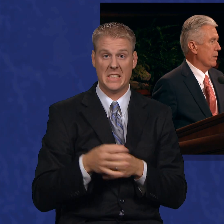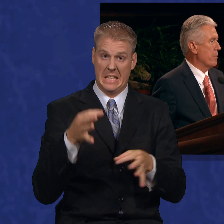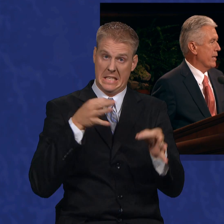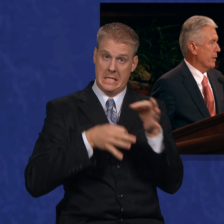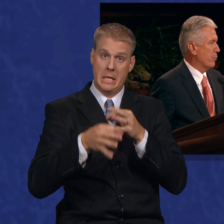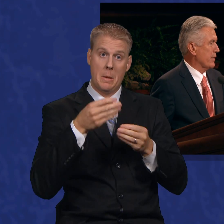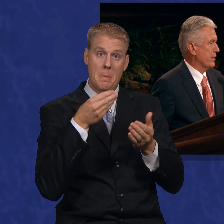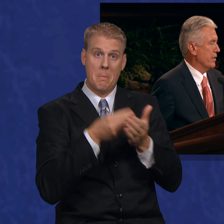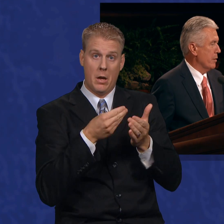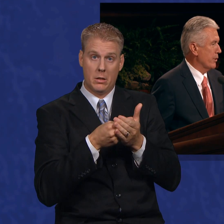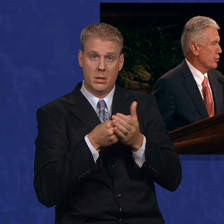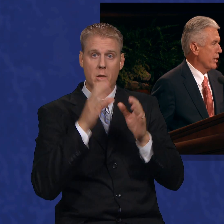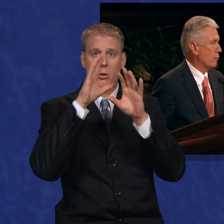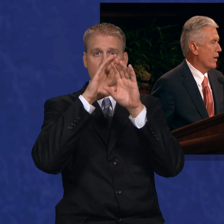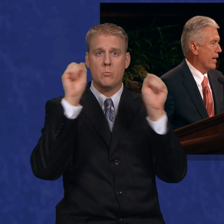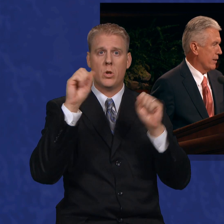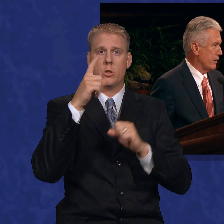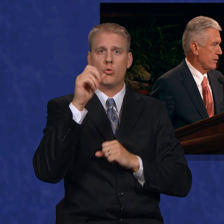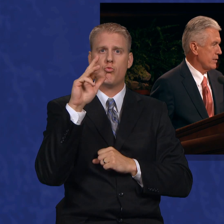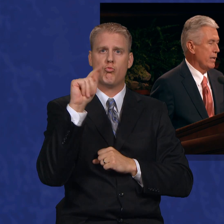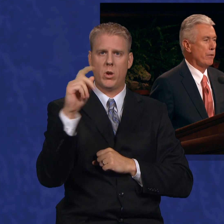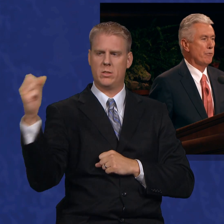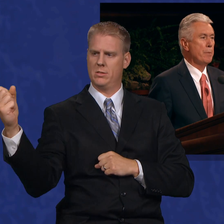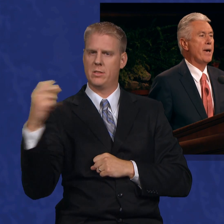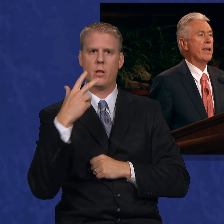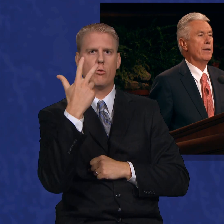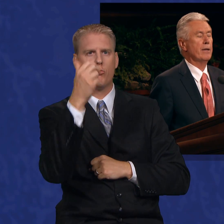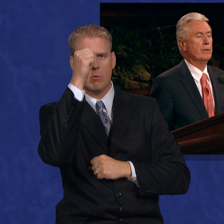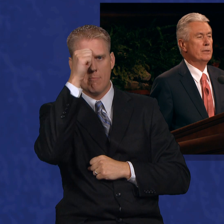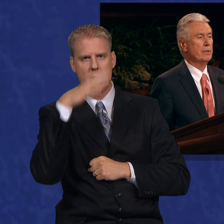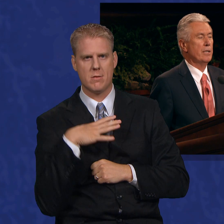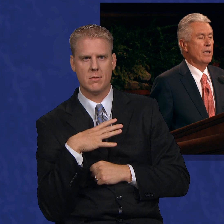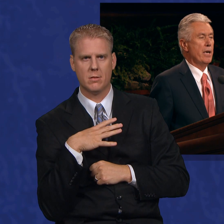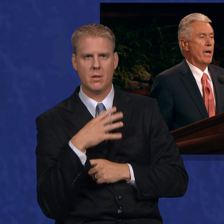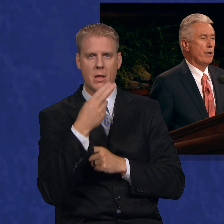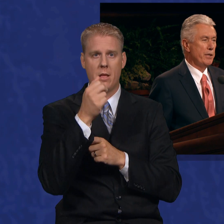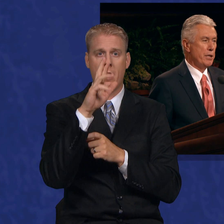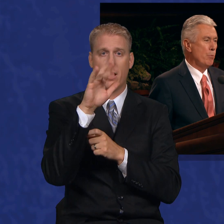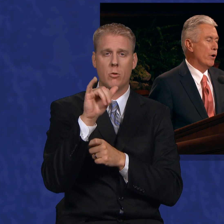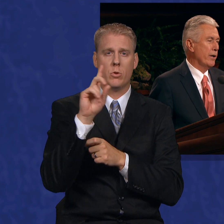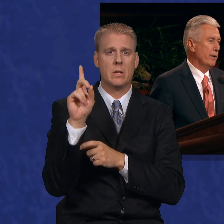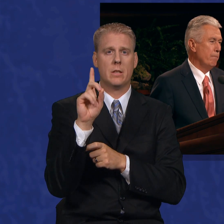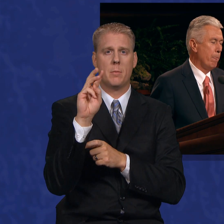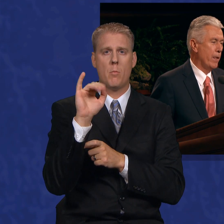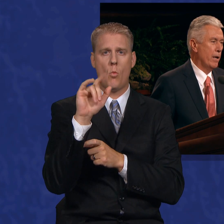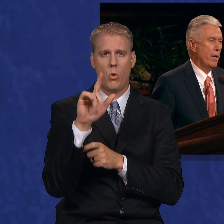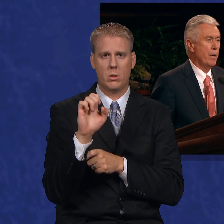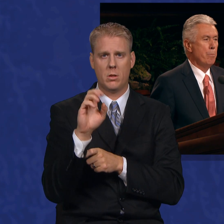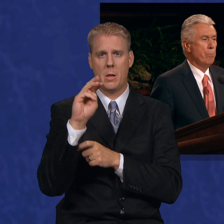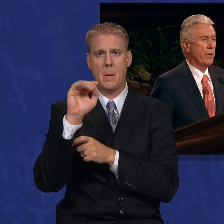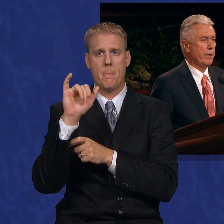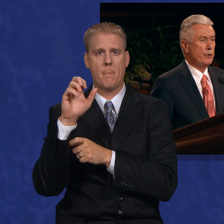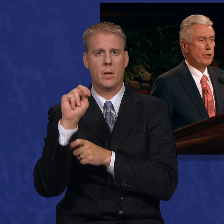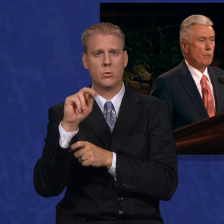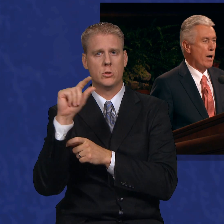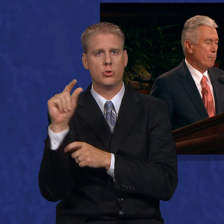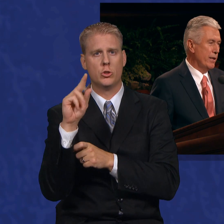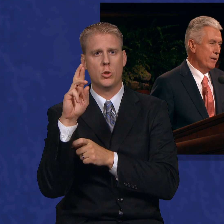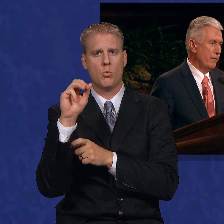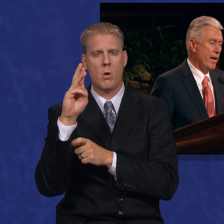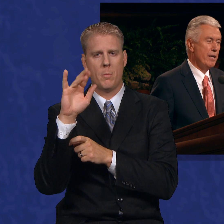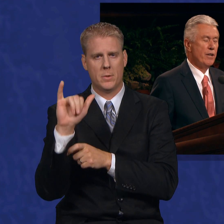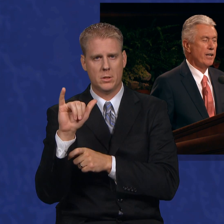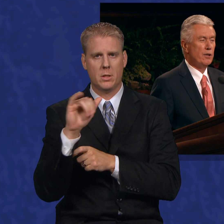of sending money, President Heber J. Grant sent three men—Henry D. Moyle, Marion G.